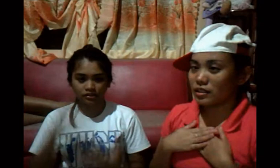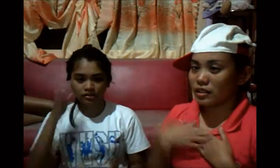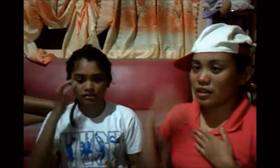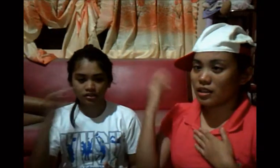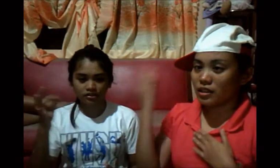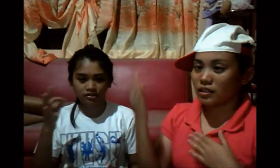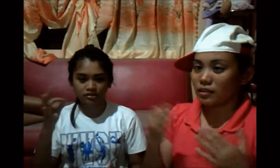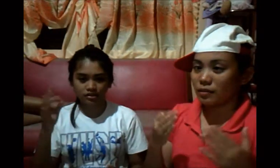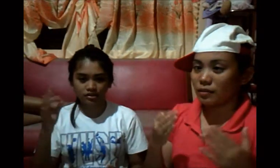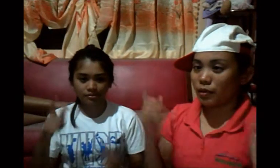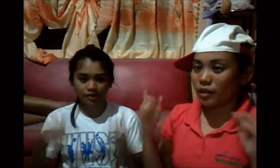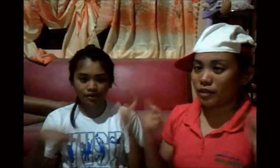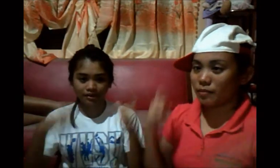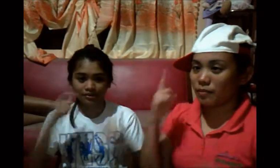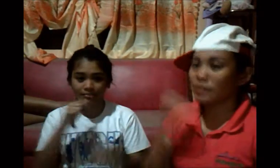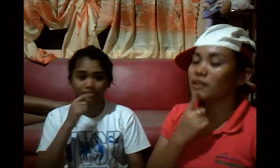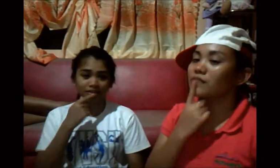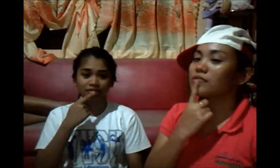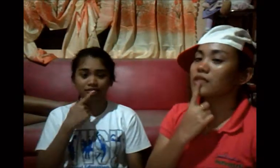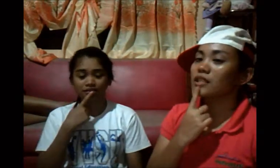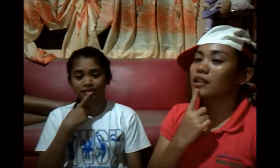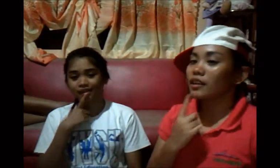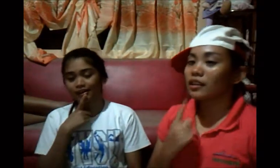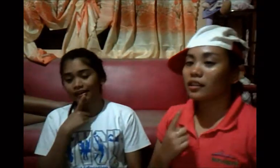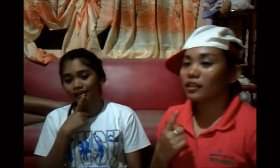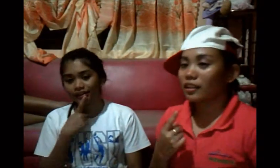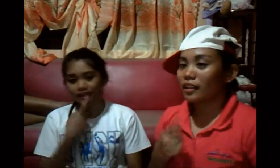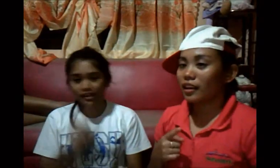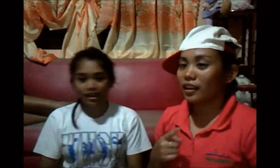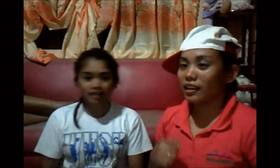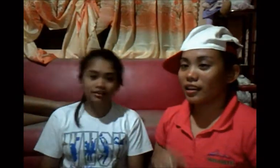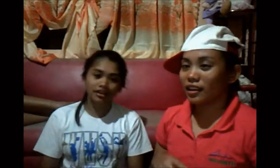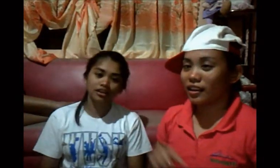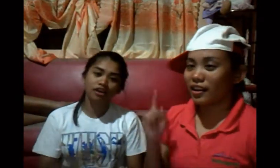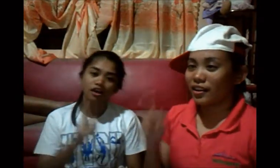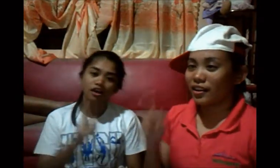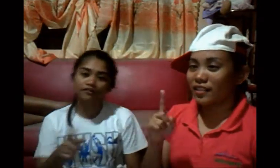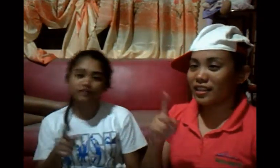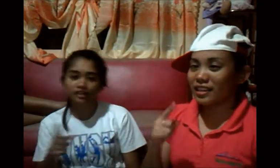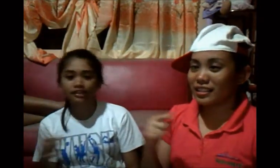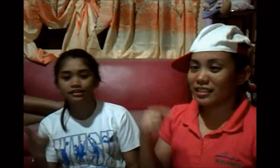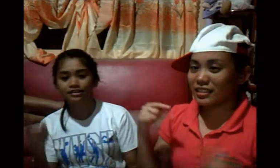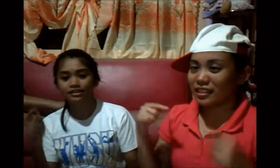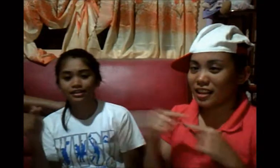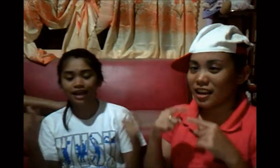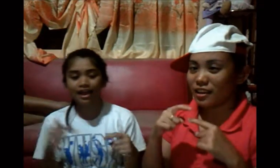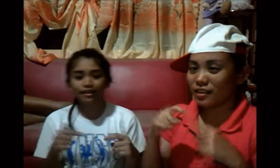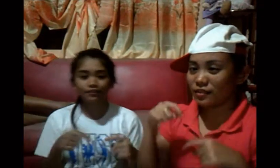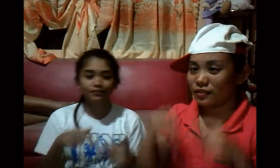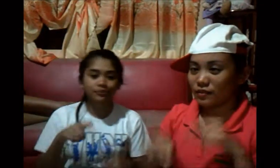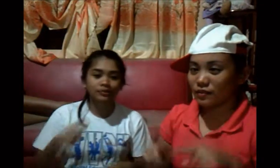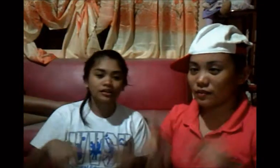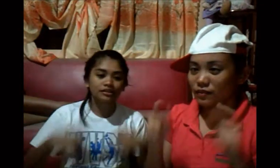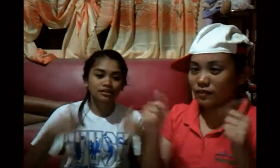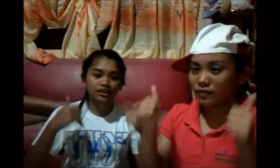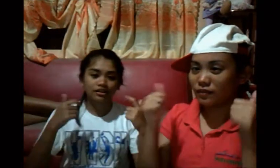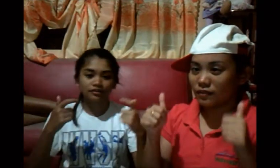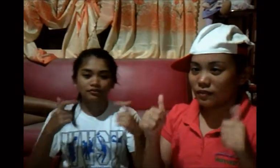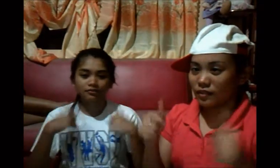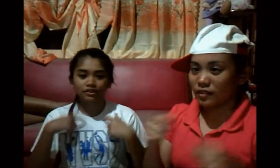disappointments? Are they making up your fight? Is there a deal